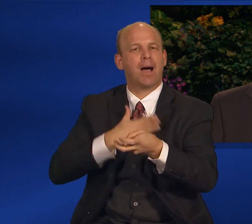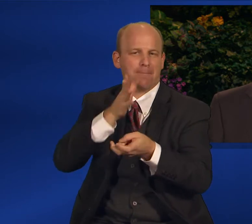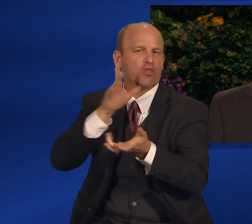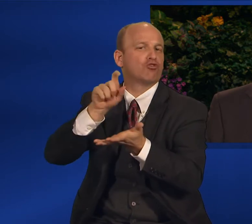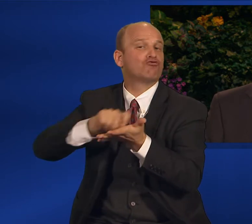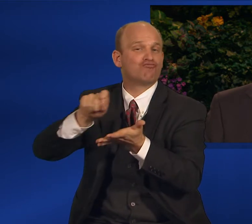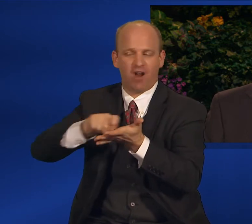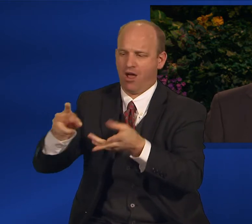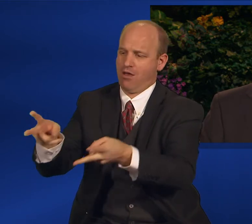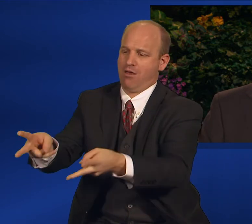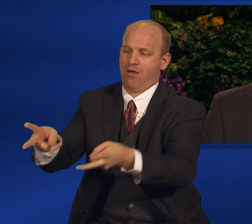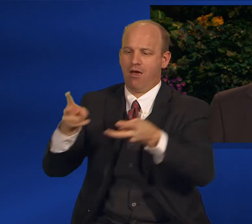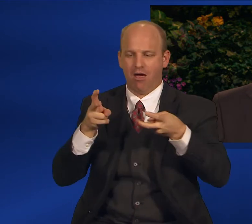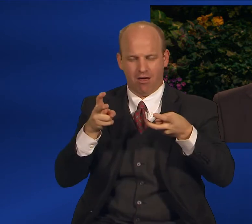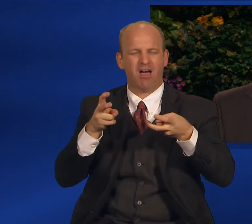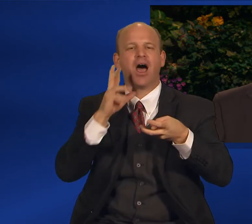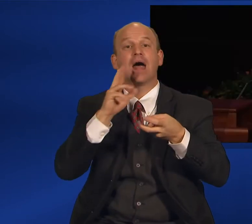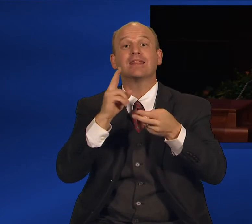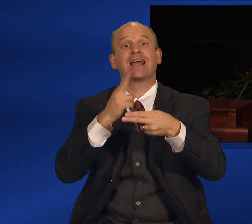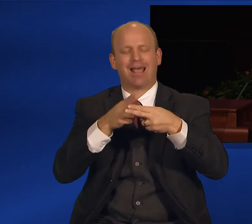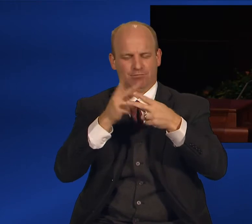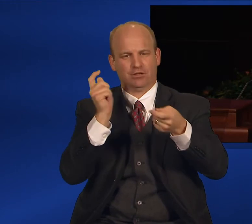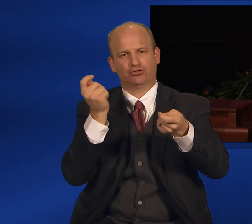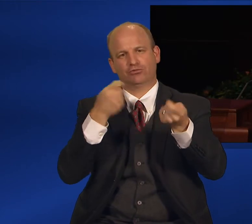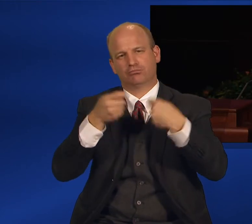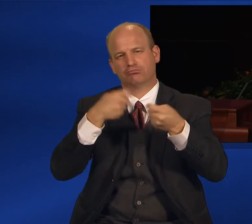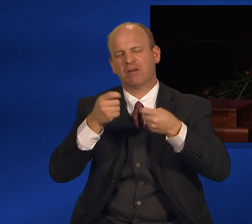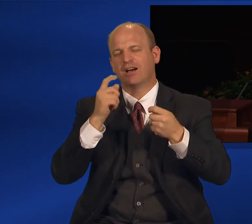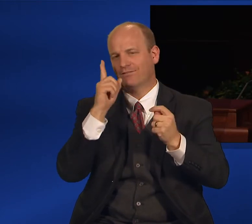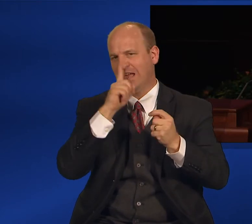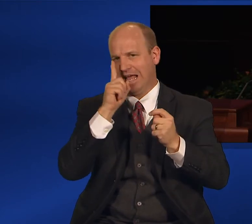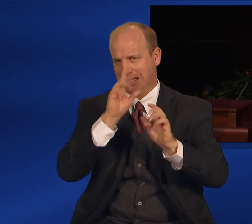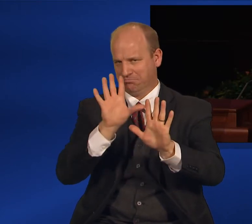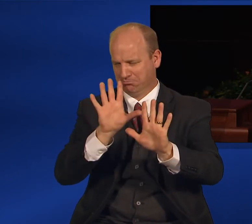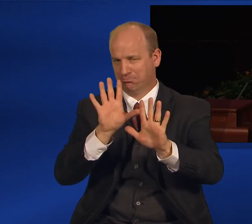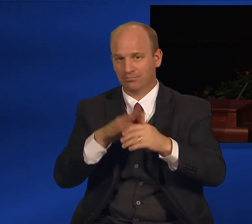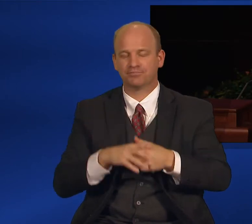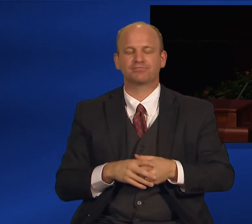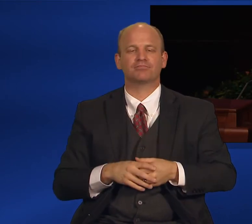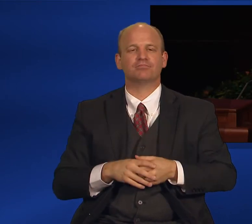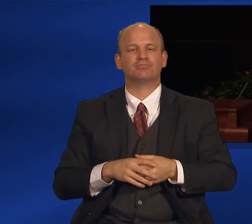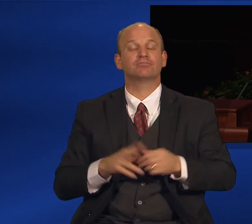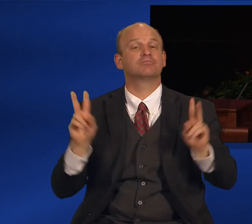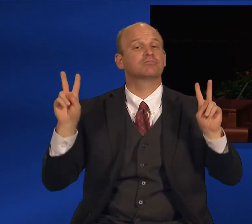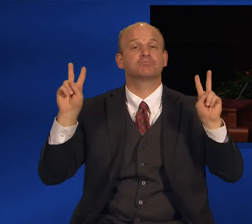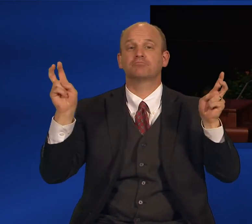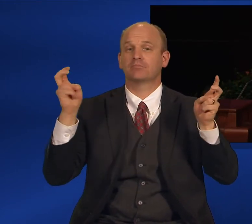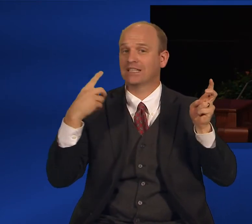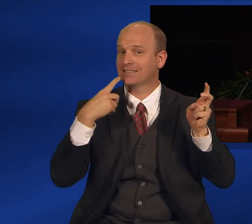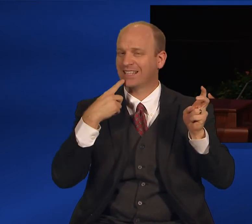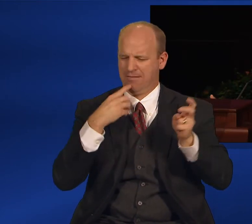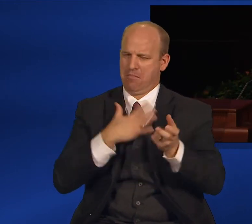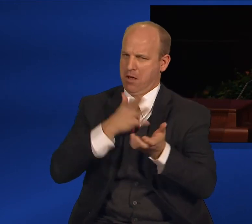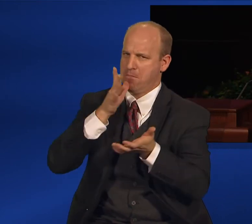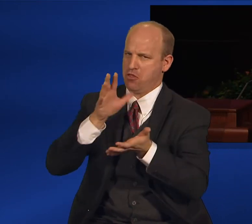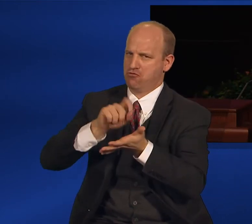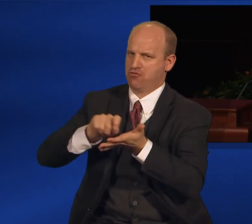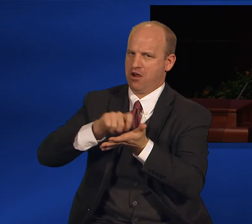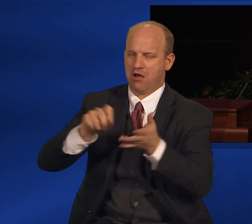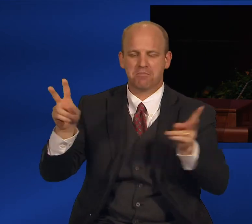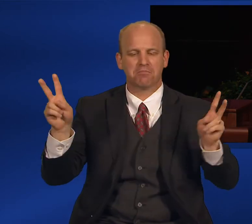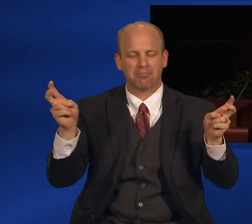her daughter. This is my mother's account. I can see it as plain as if it were only yesterday. There I lay in bed